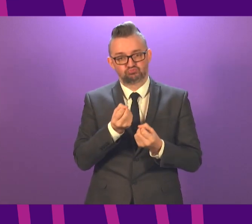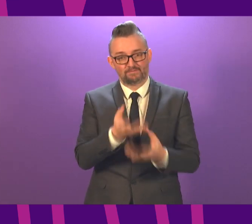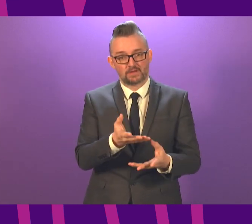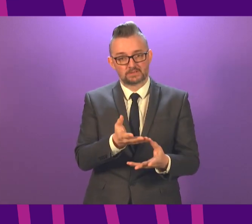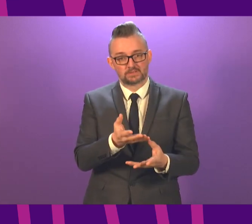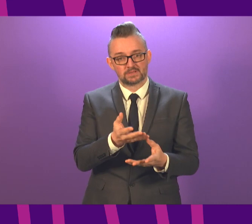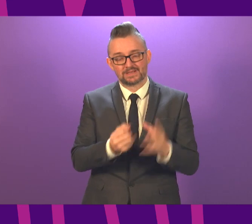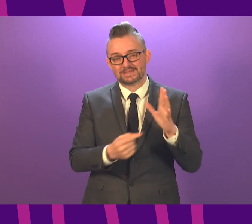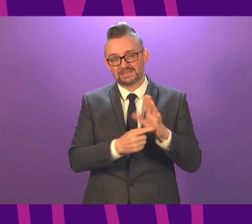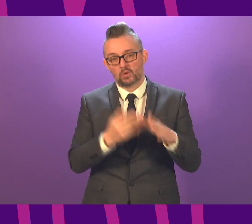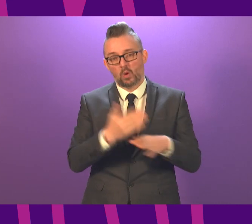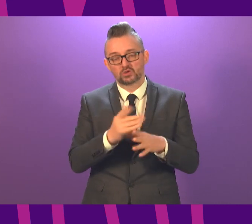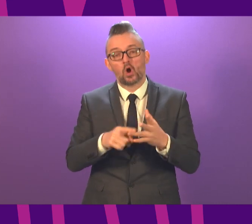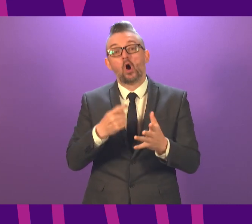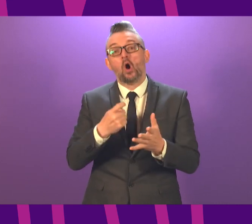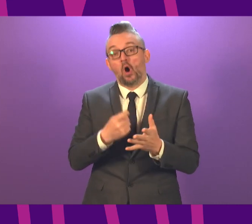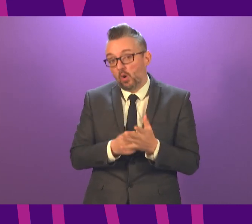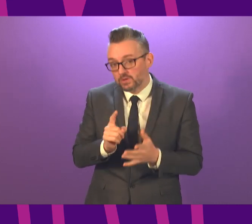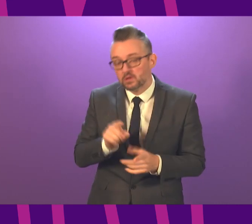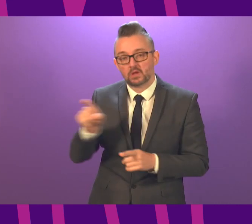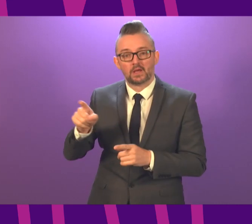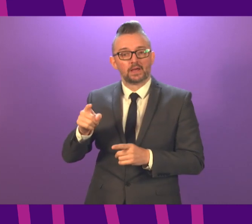or will local councils be asked to reopen learning hubs?